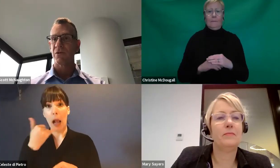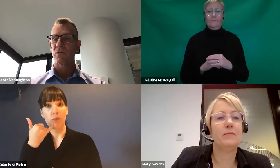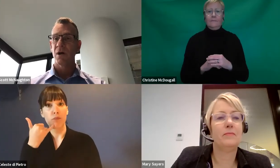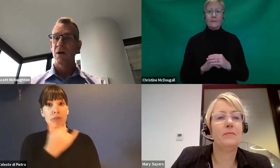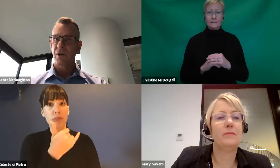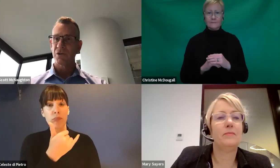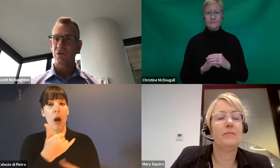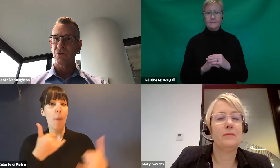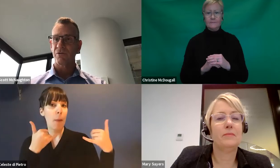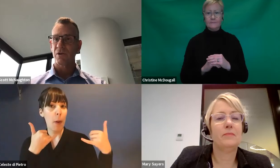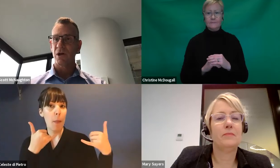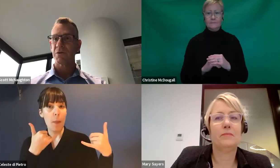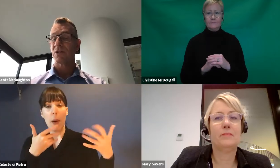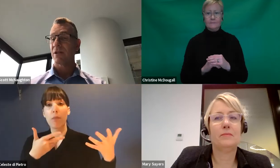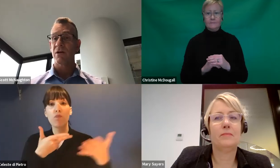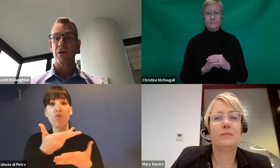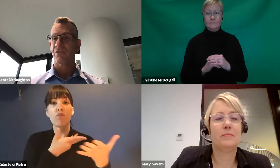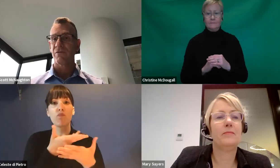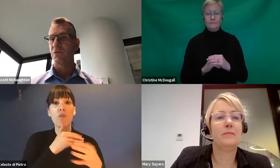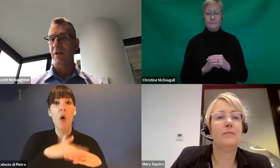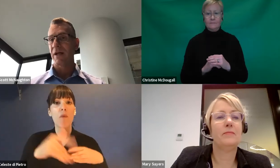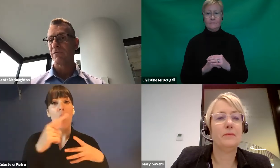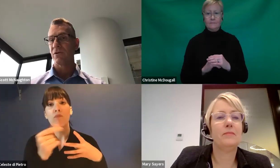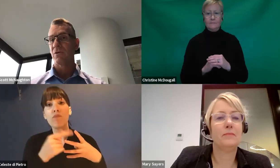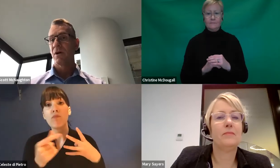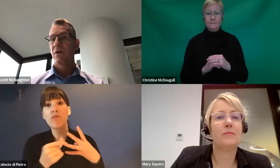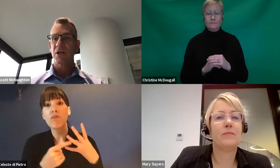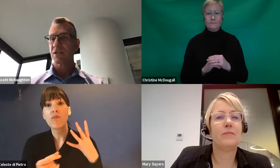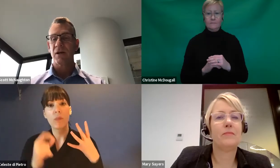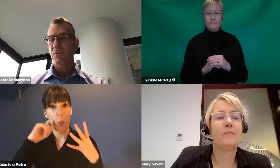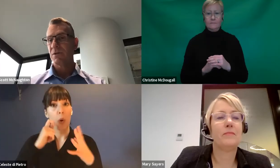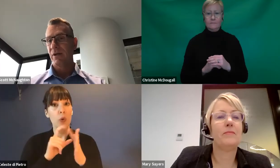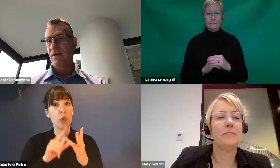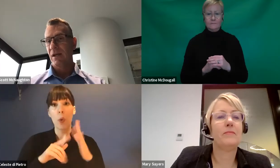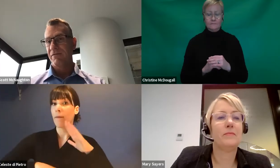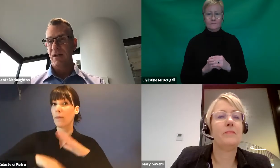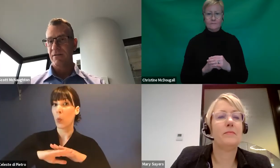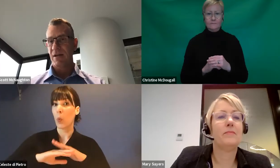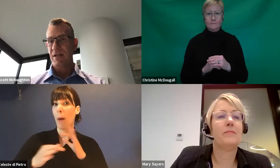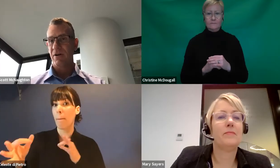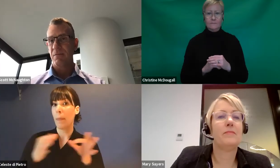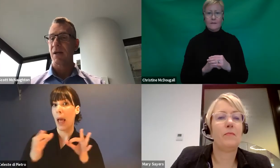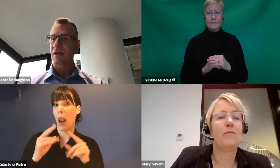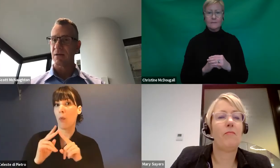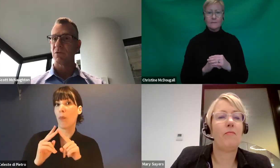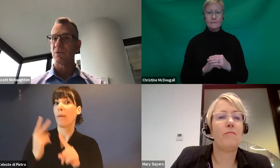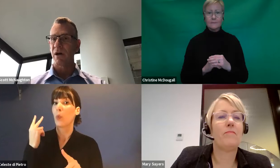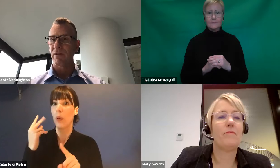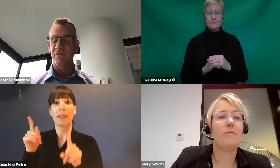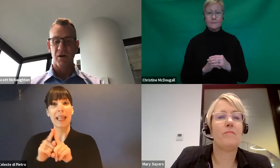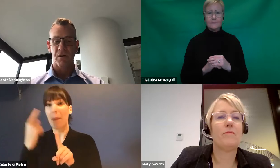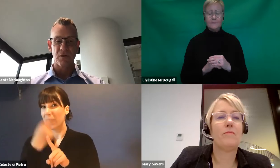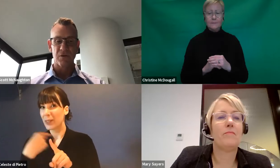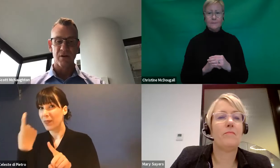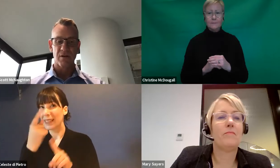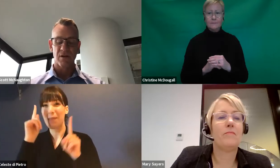time with you. They'll talk you through the options and they'll go through the full plan review, just like you were doing it in a face to face environment, except we'll do it